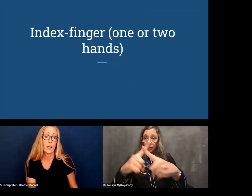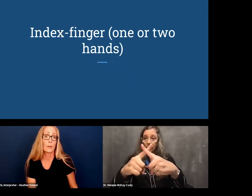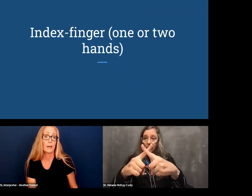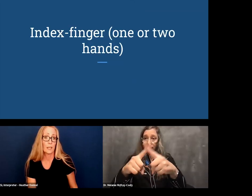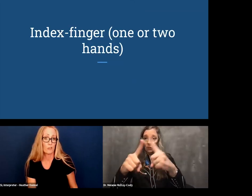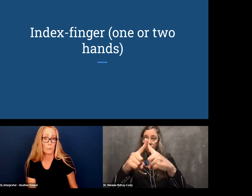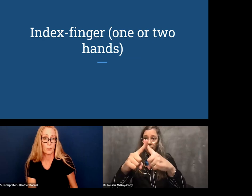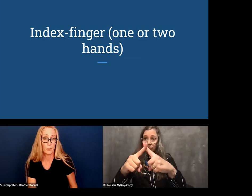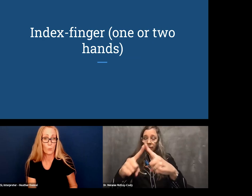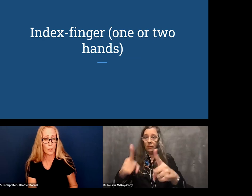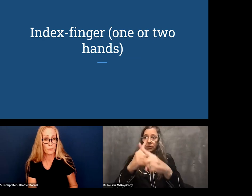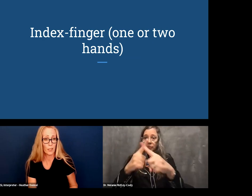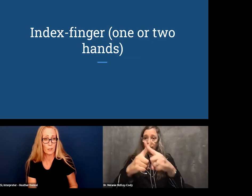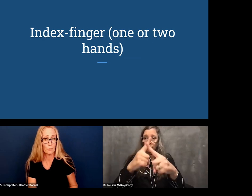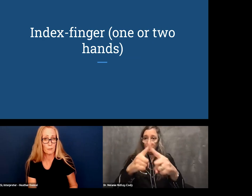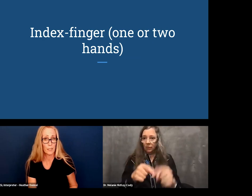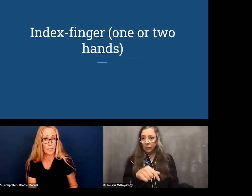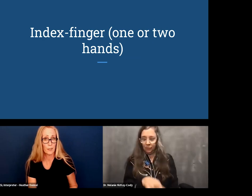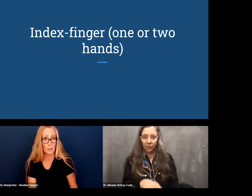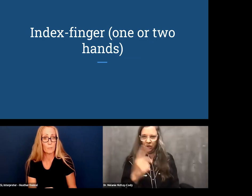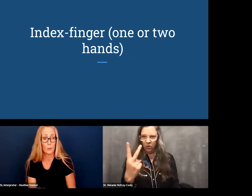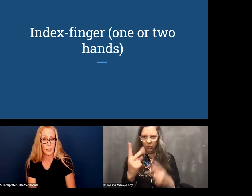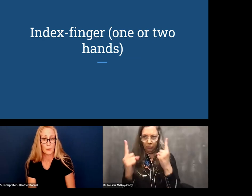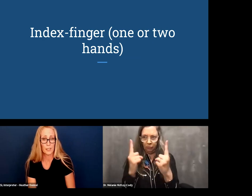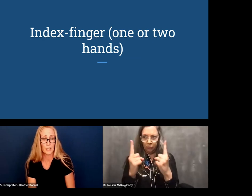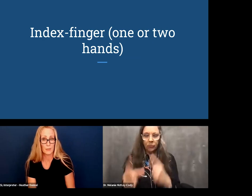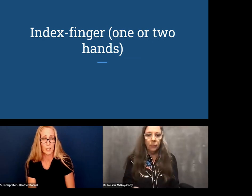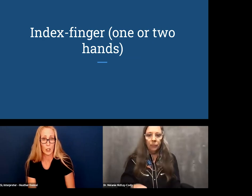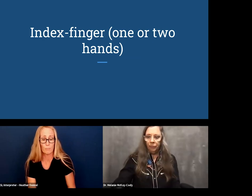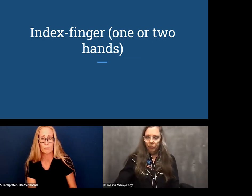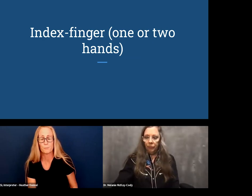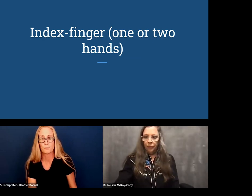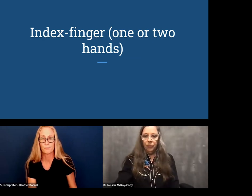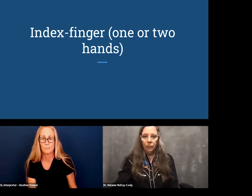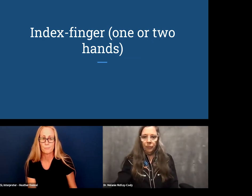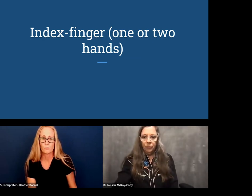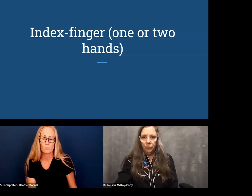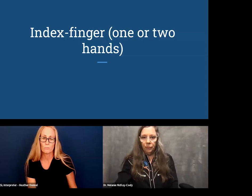So now we have the handshape either one finger, index finger, or both hands with an index finger.